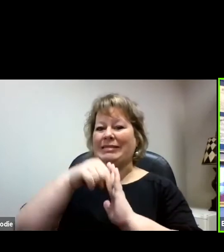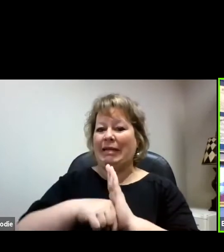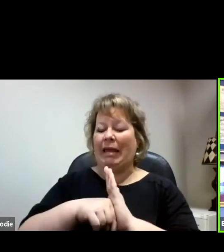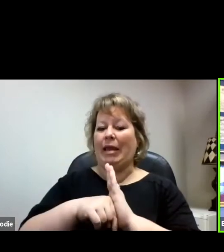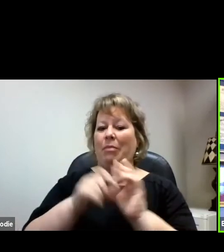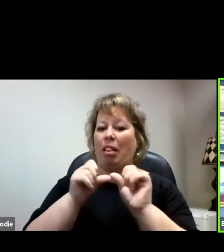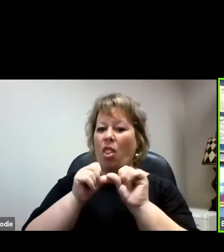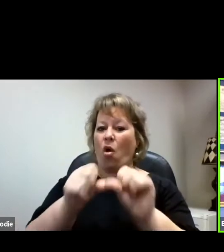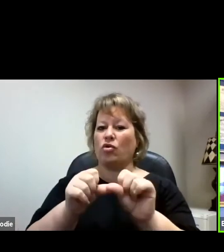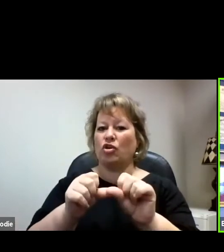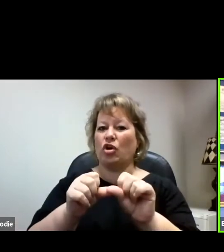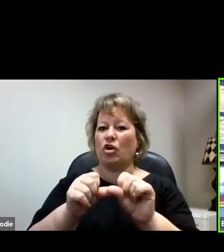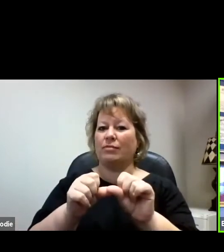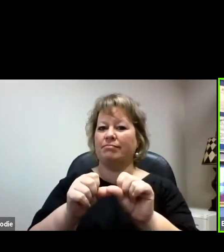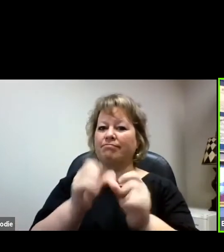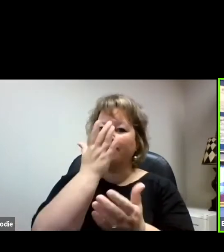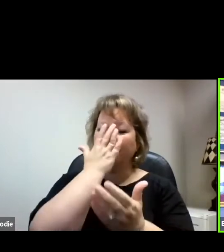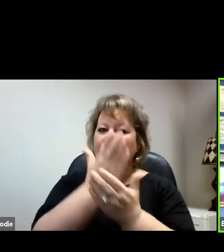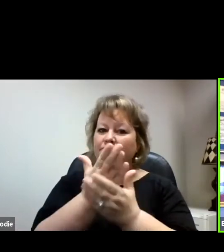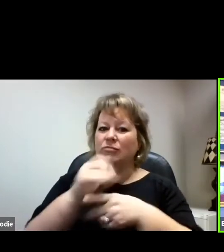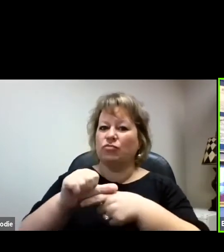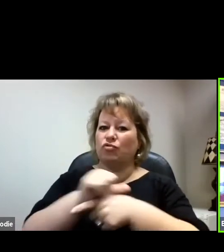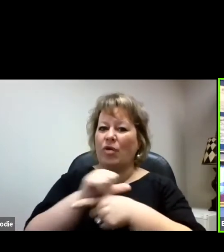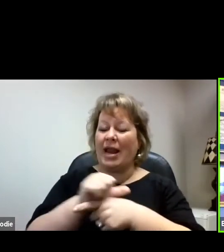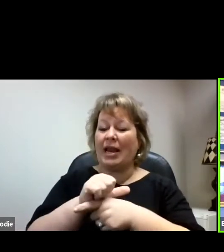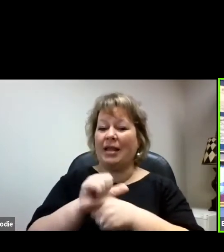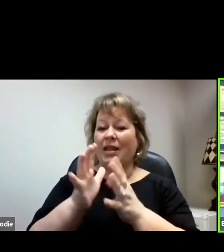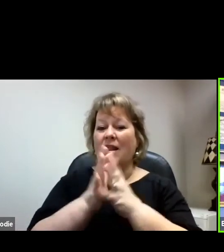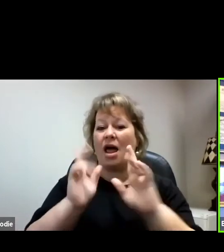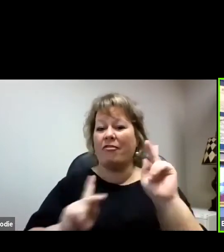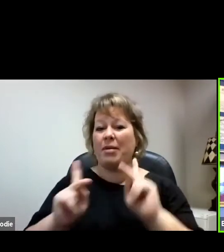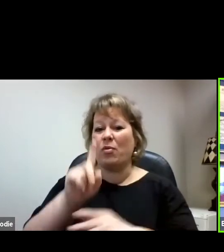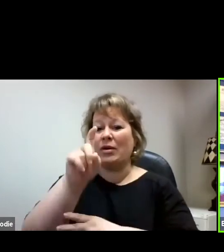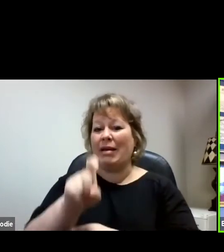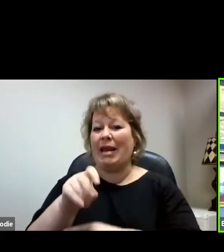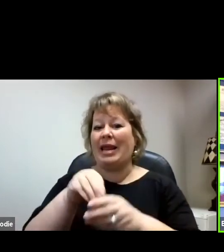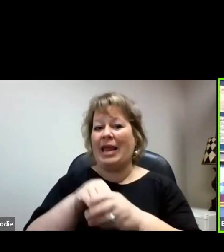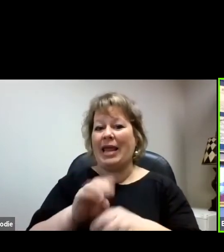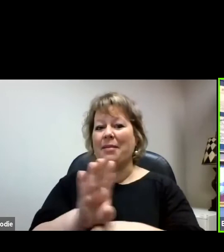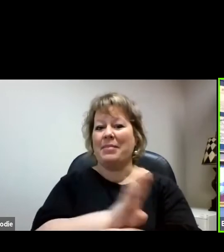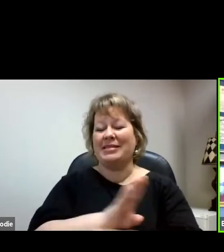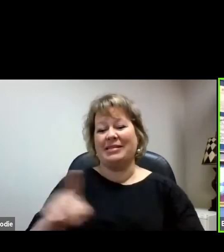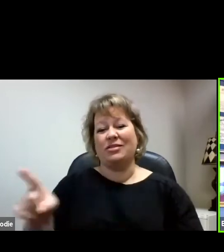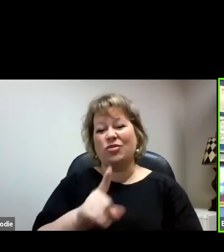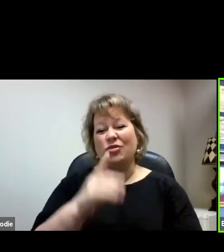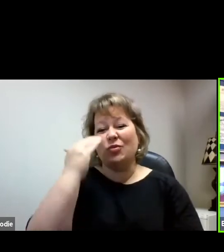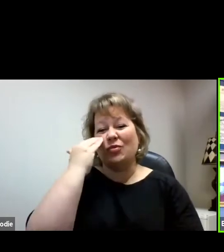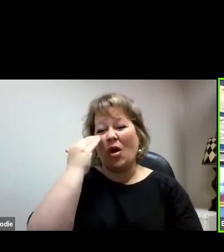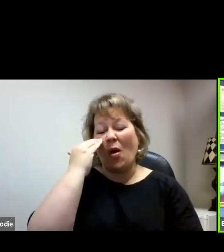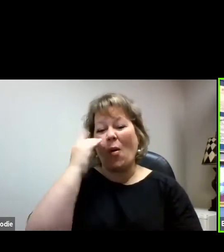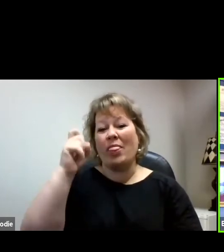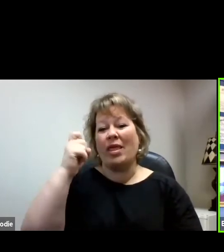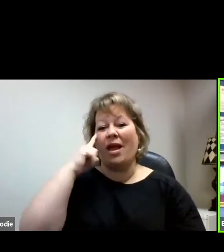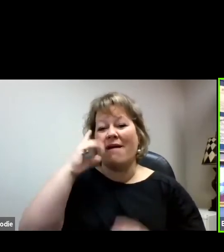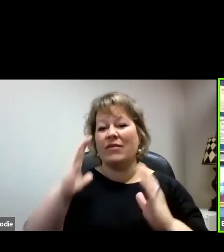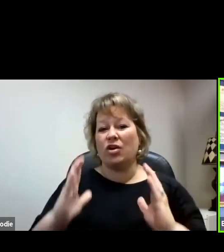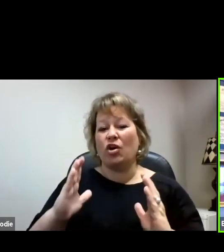training that these folks need out there in these businesses. All of you know, I hope, that the governor has